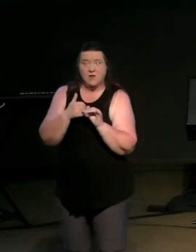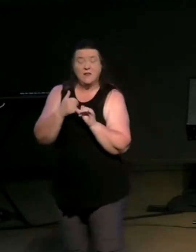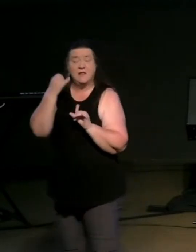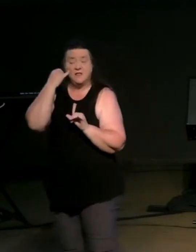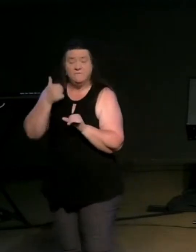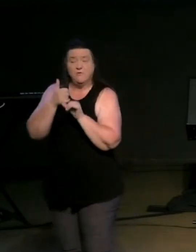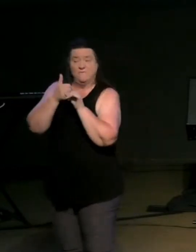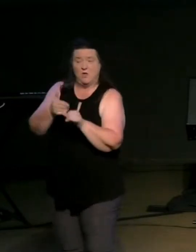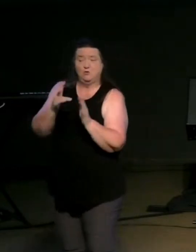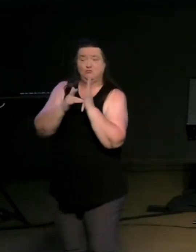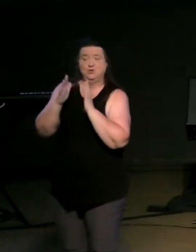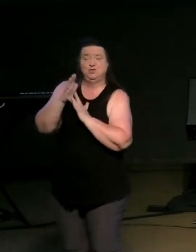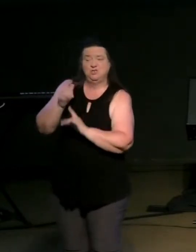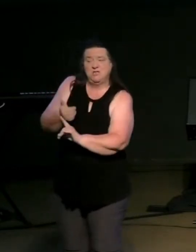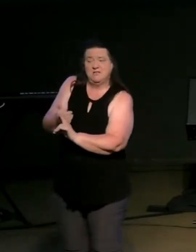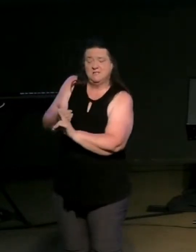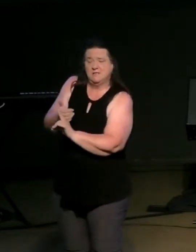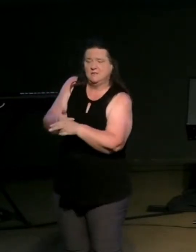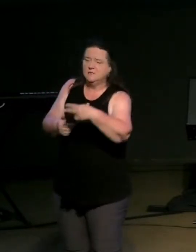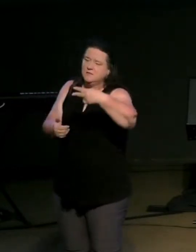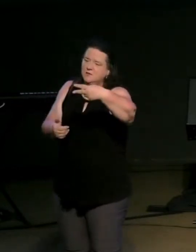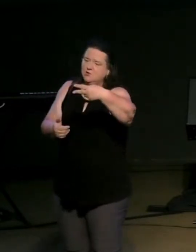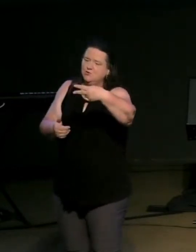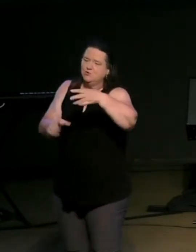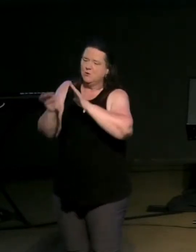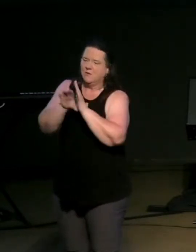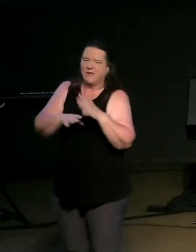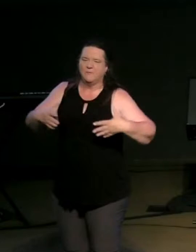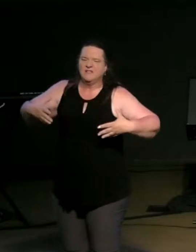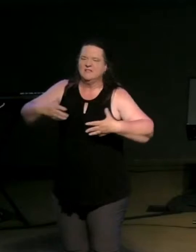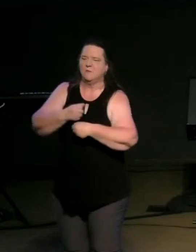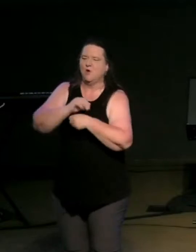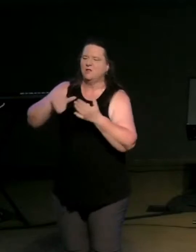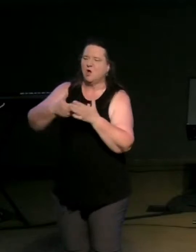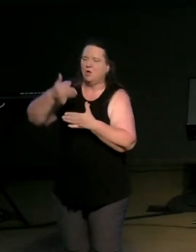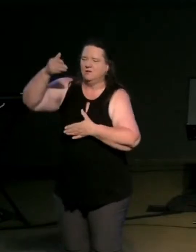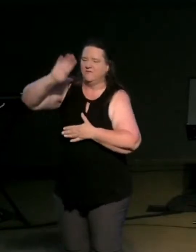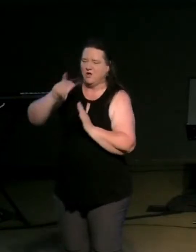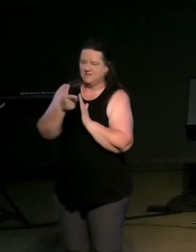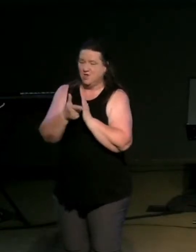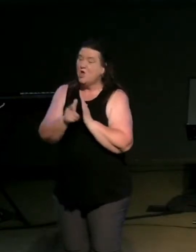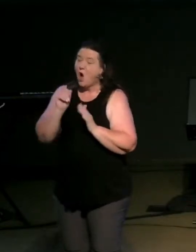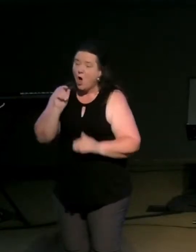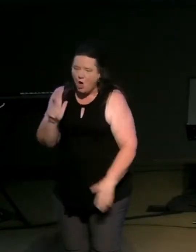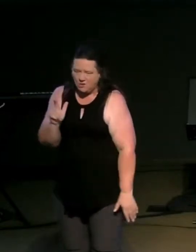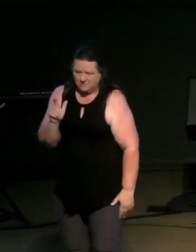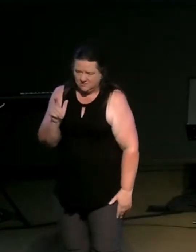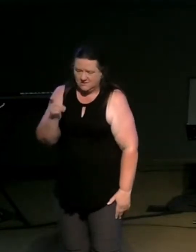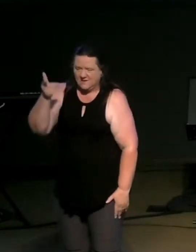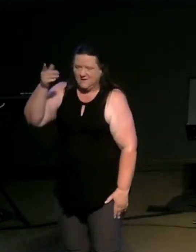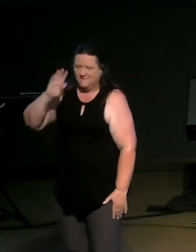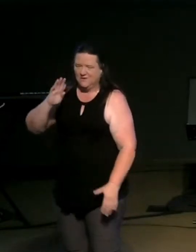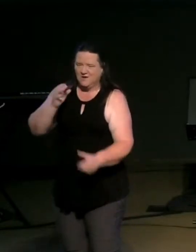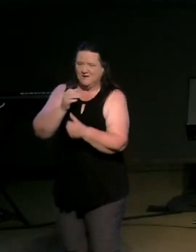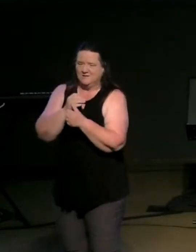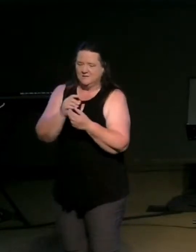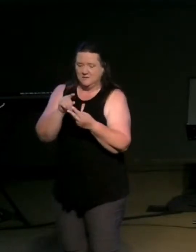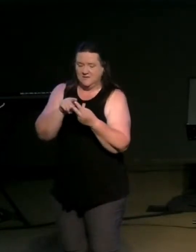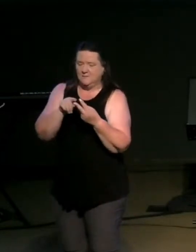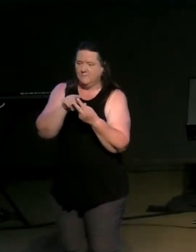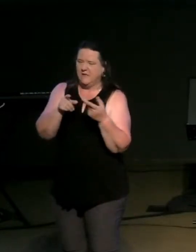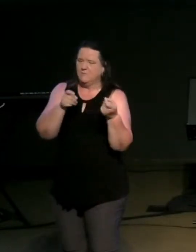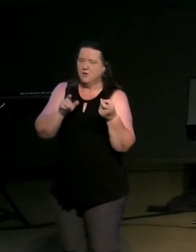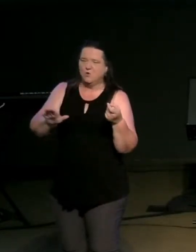these two commandments summarize all of god's laws may they rule your thoughts